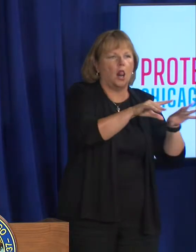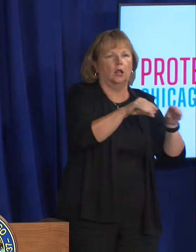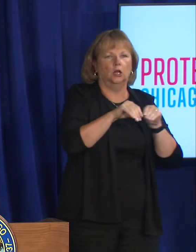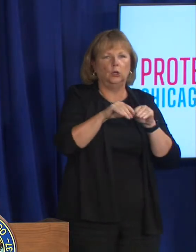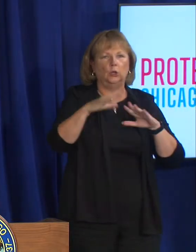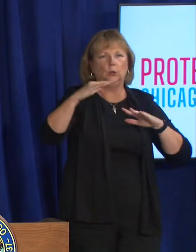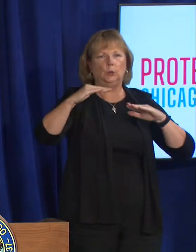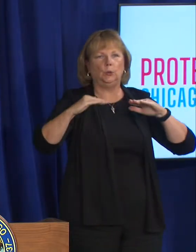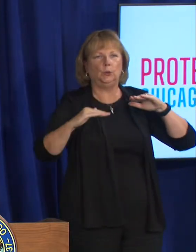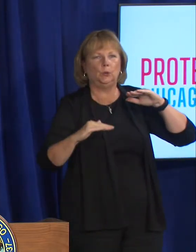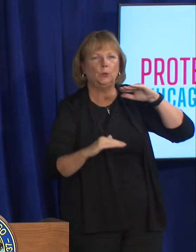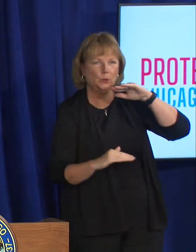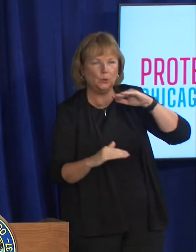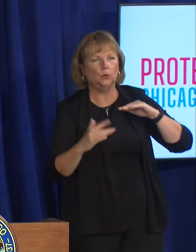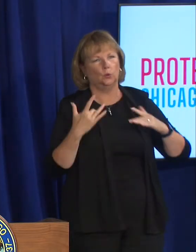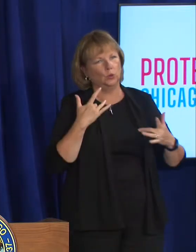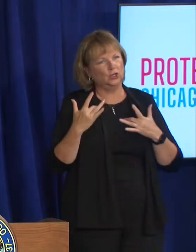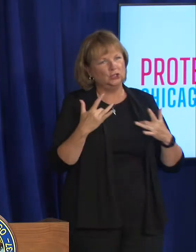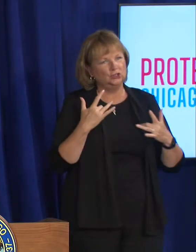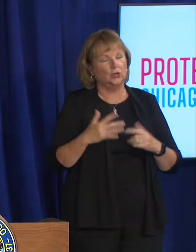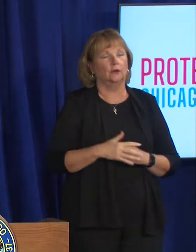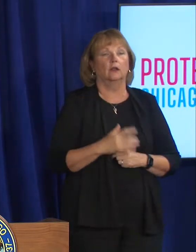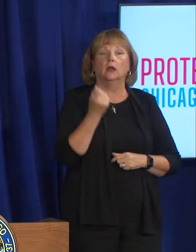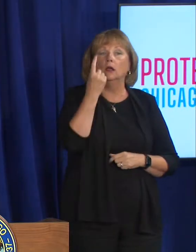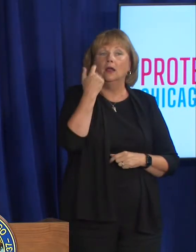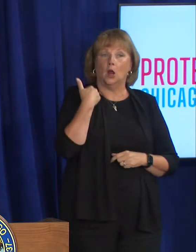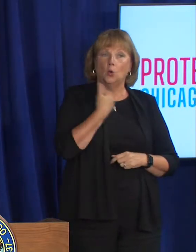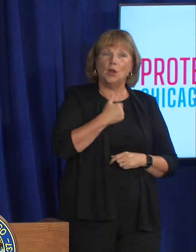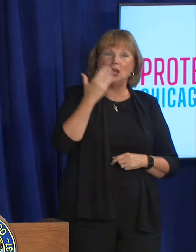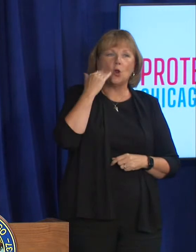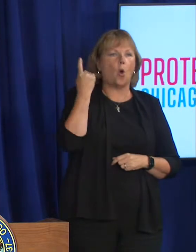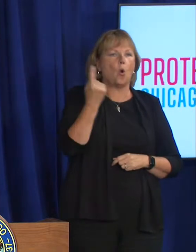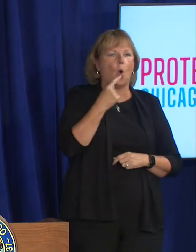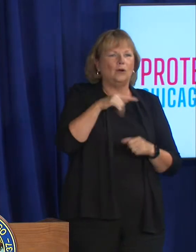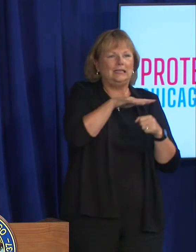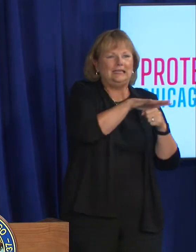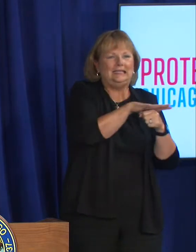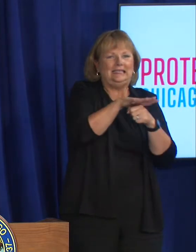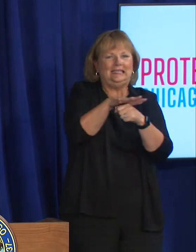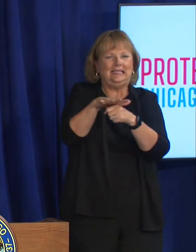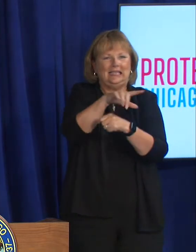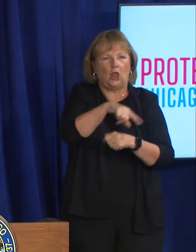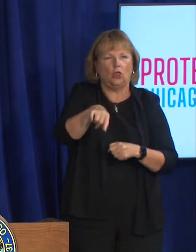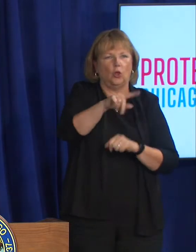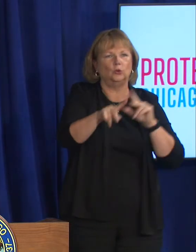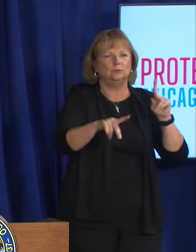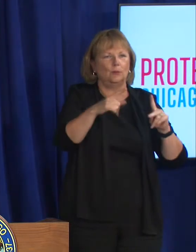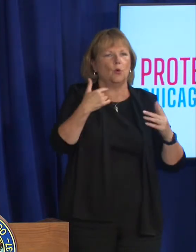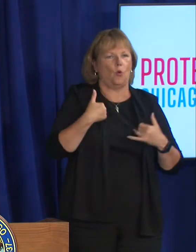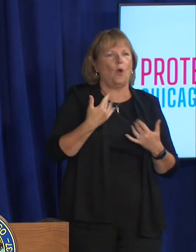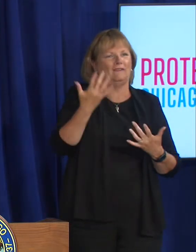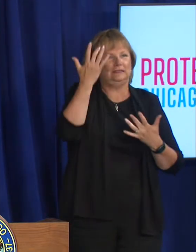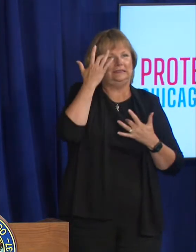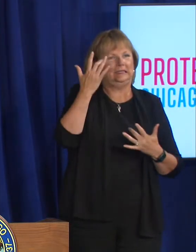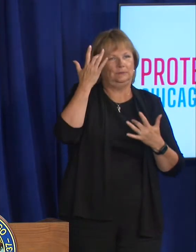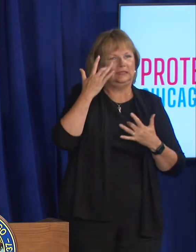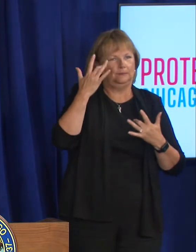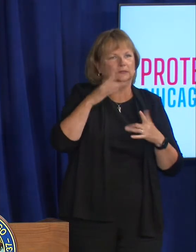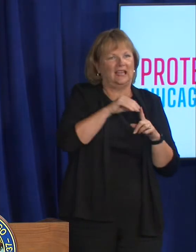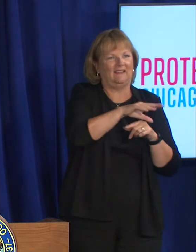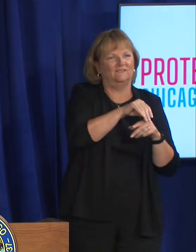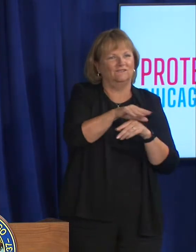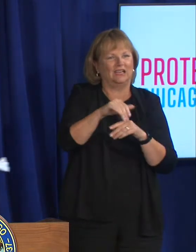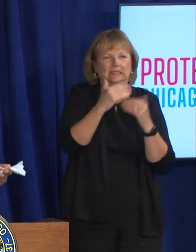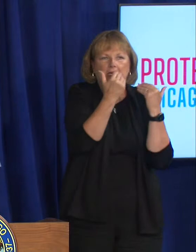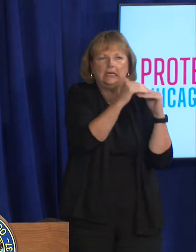and we also know that we're we're only reaching uh minority people who who are likely experiencing symptoms and being affected by